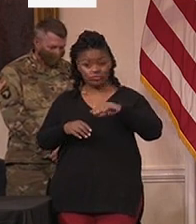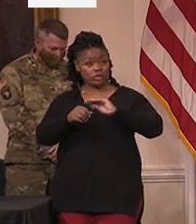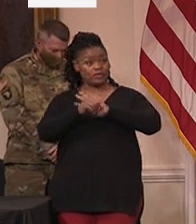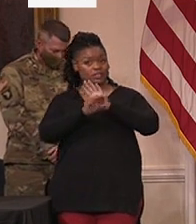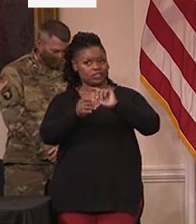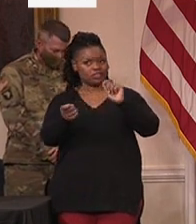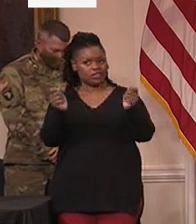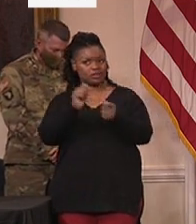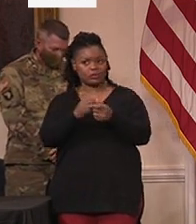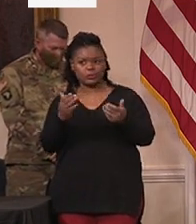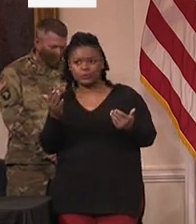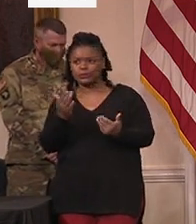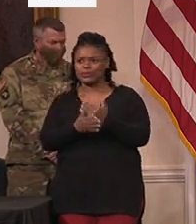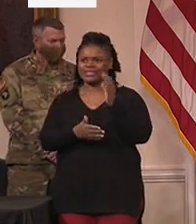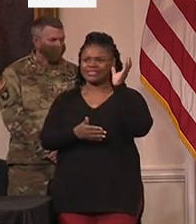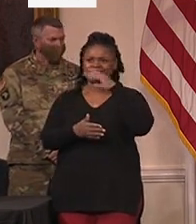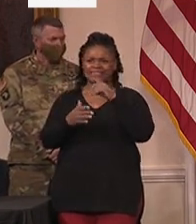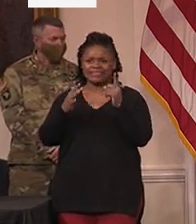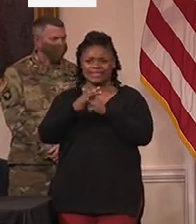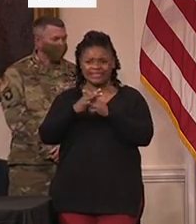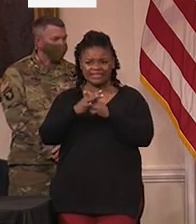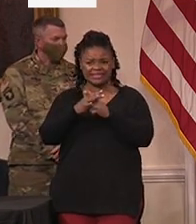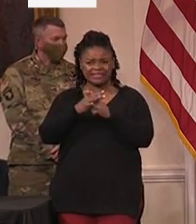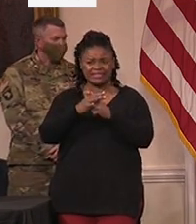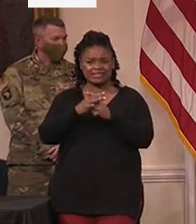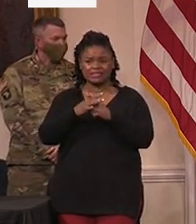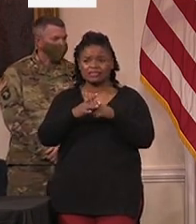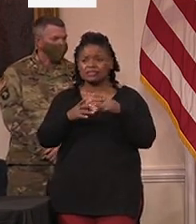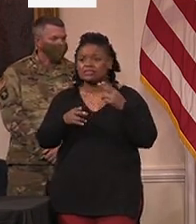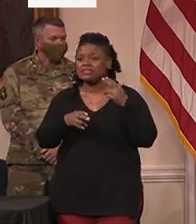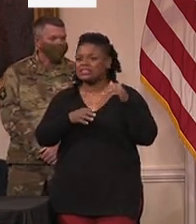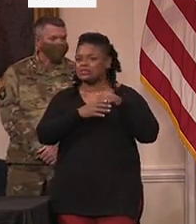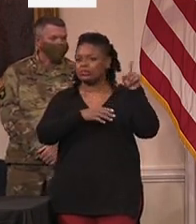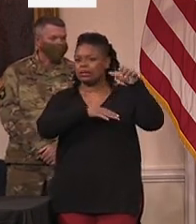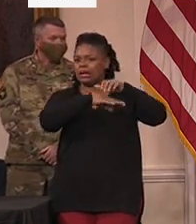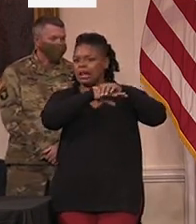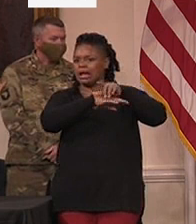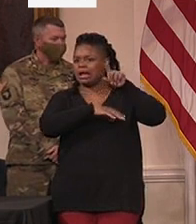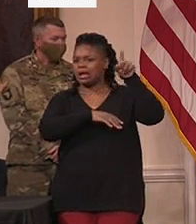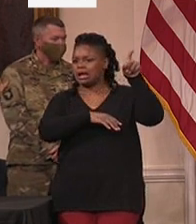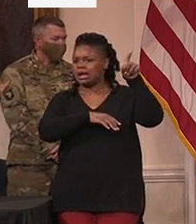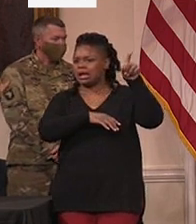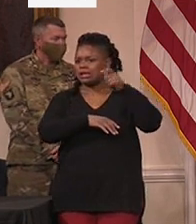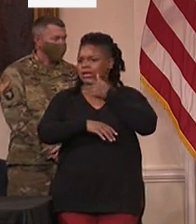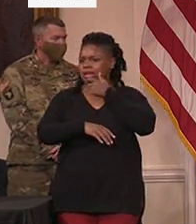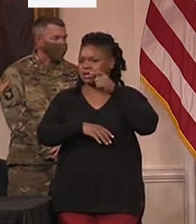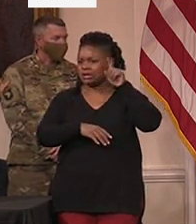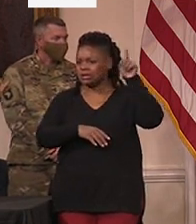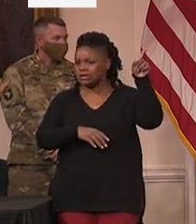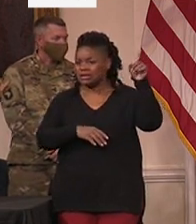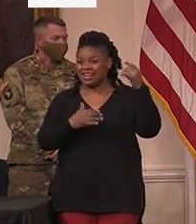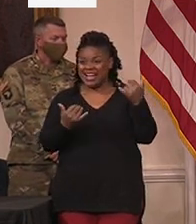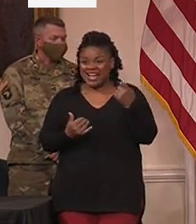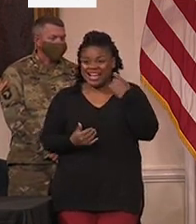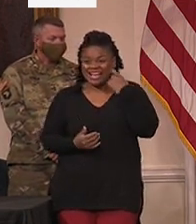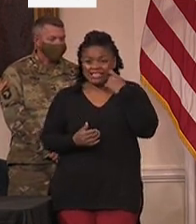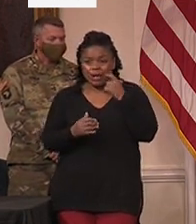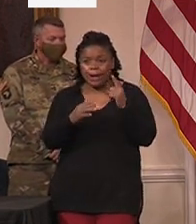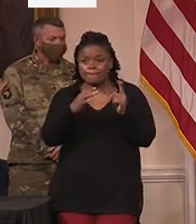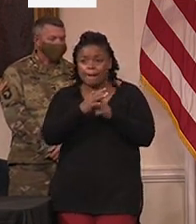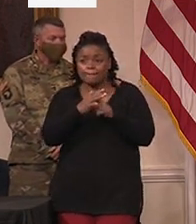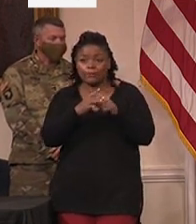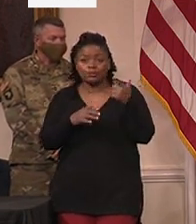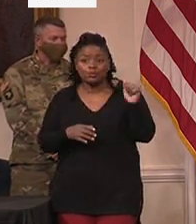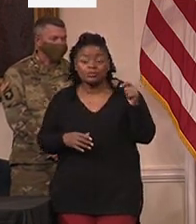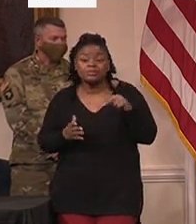the virus that originated in the UK. It's now as of today with the addition of Georgia has been detected in